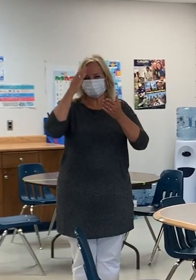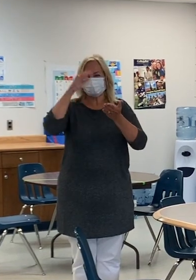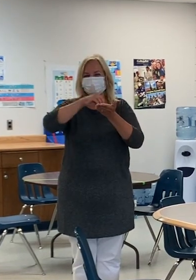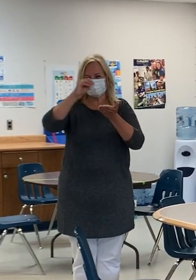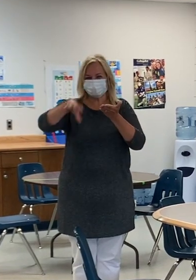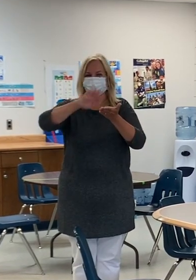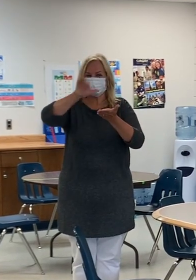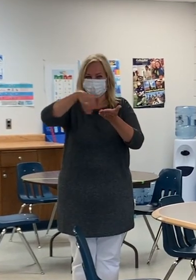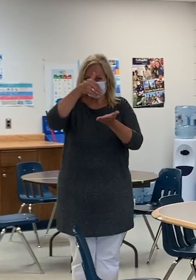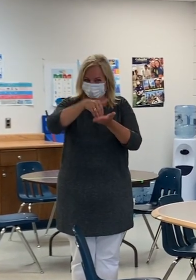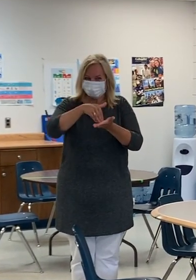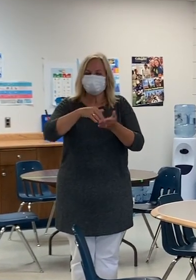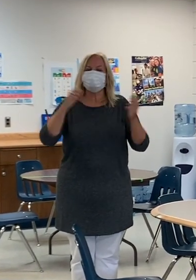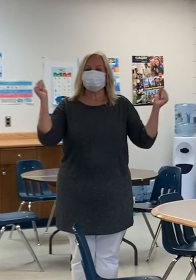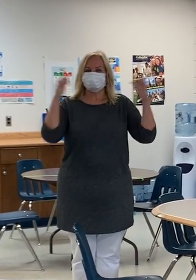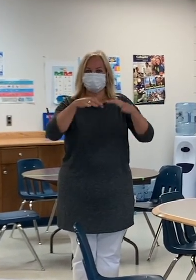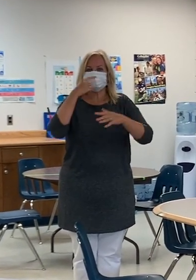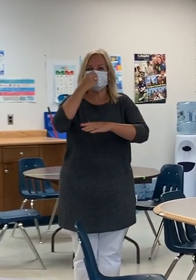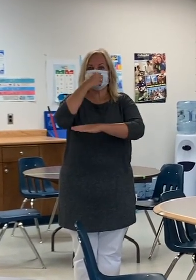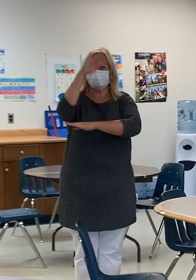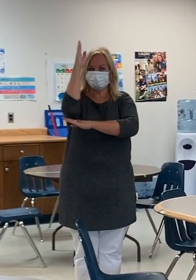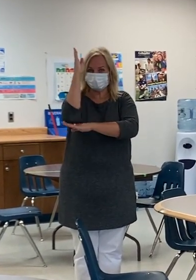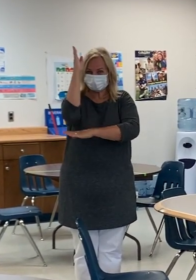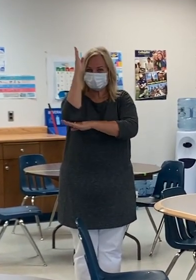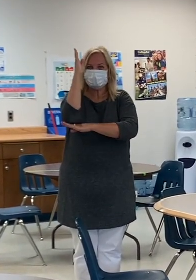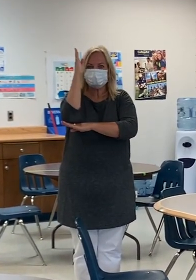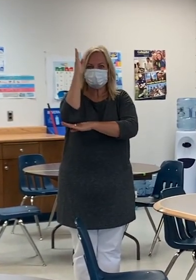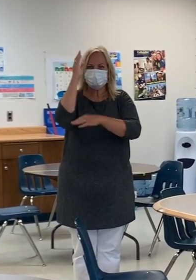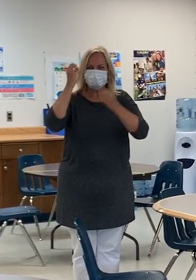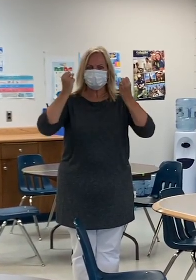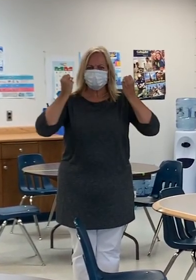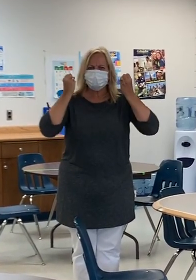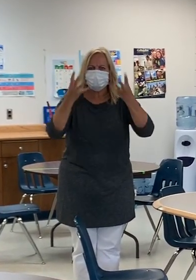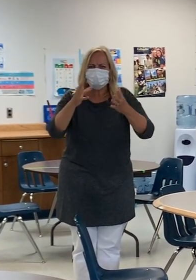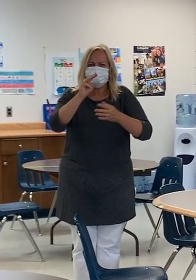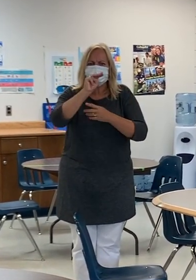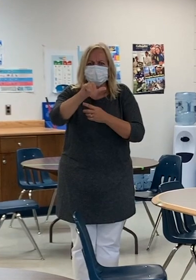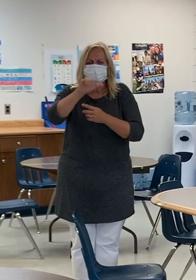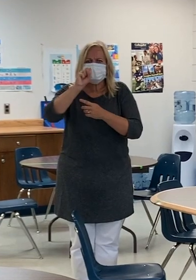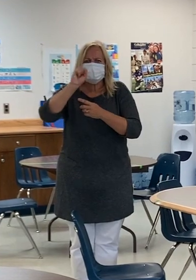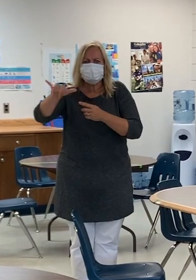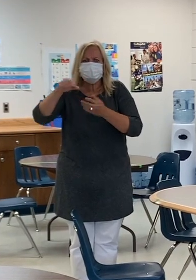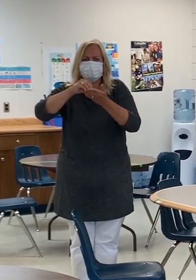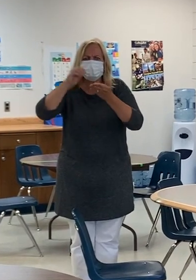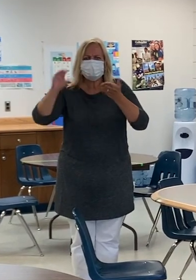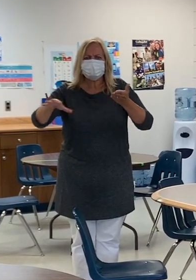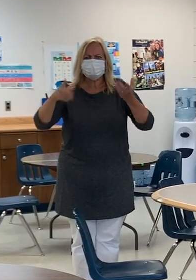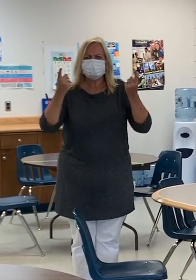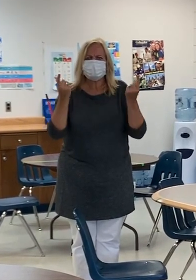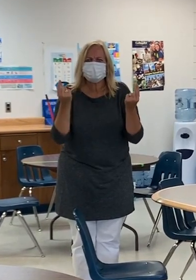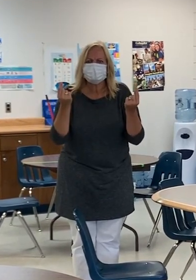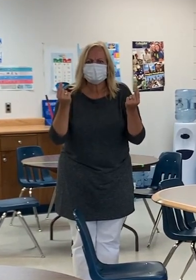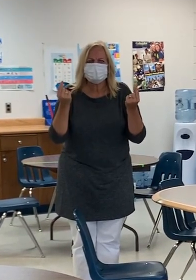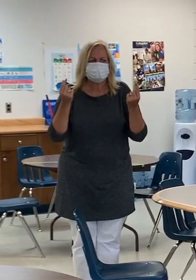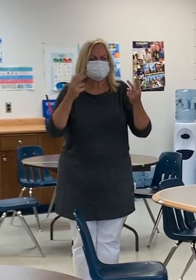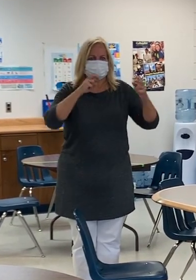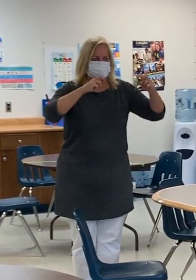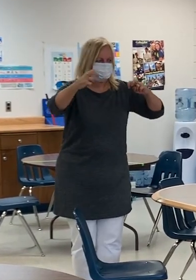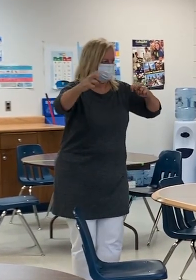This, as you can recognize as a student center, where the students come for lunch, but we have such a big group of middle year and senior